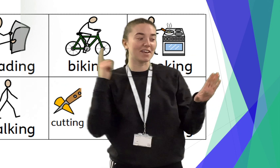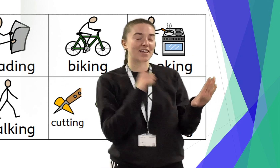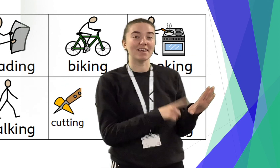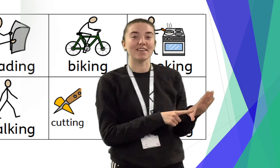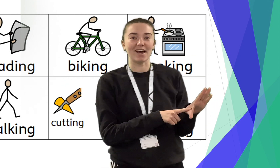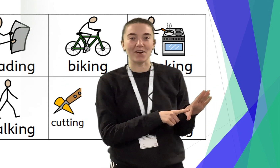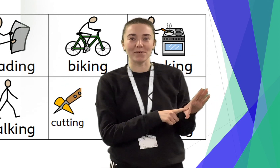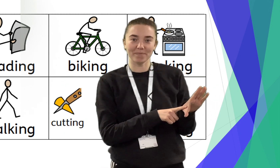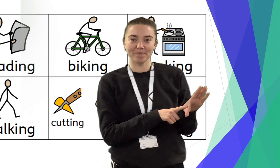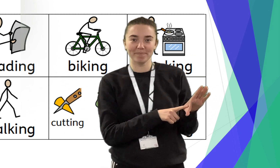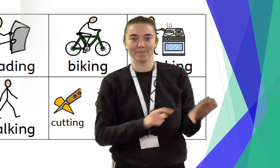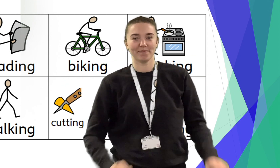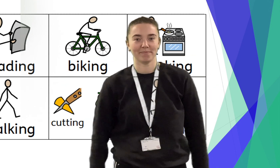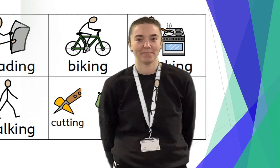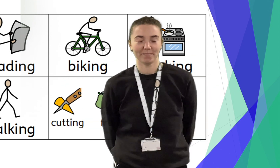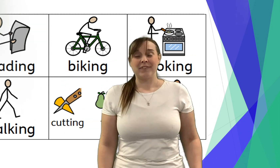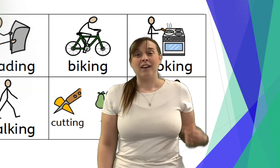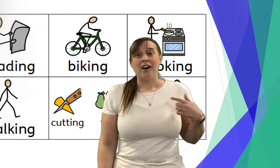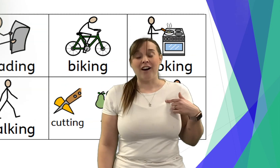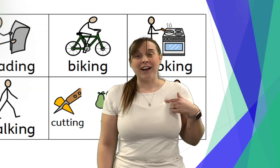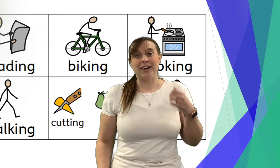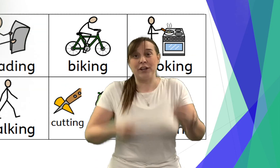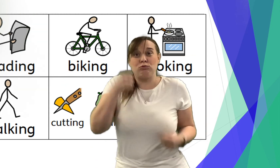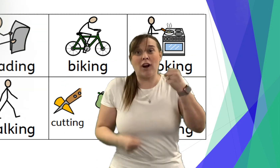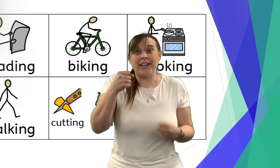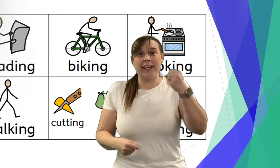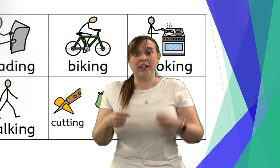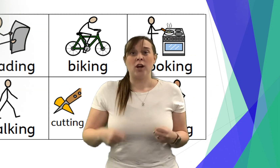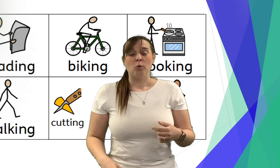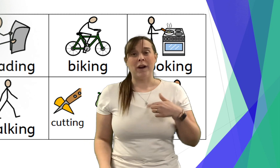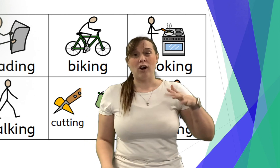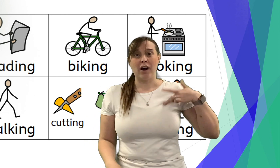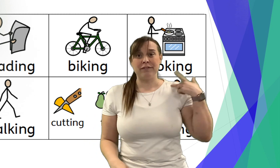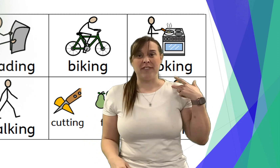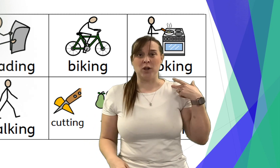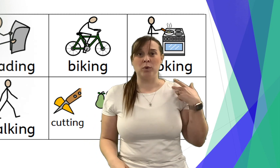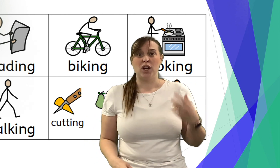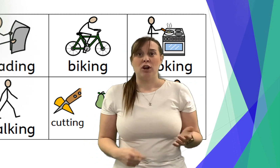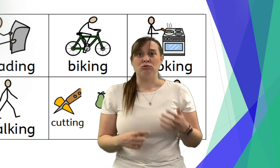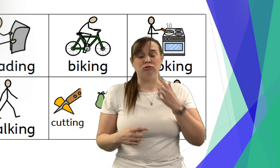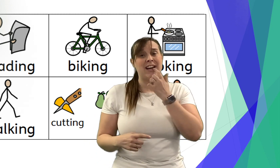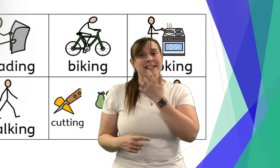yellow. I like running when I feel red.